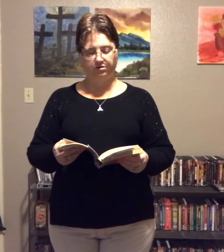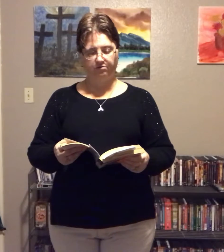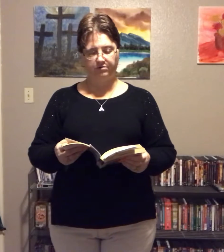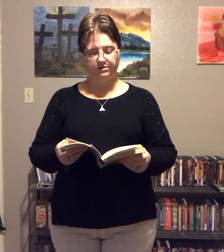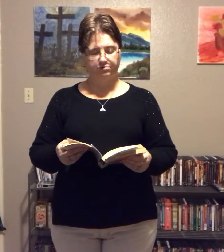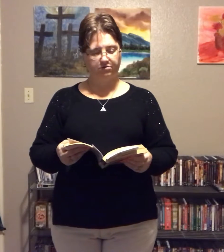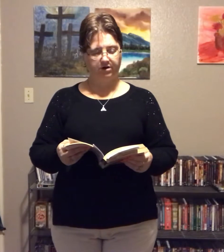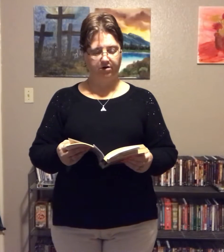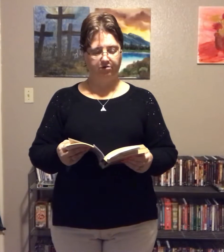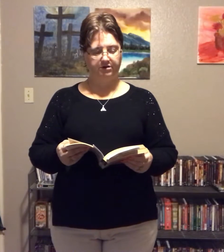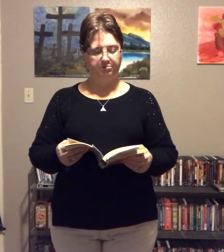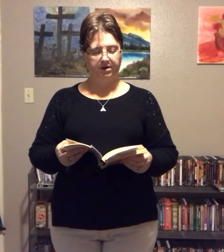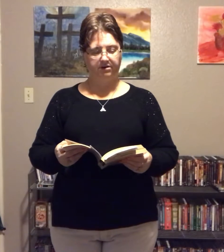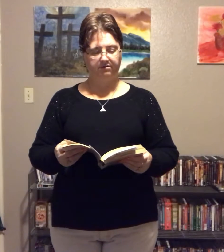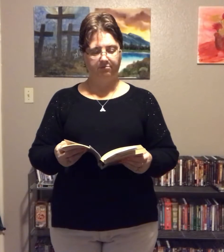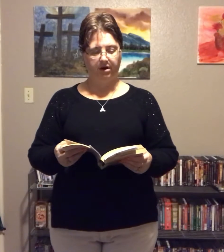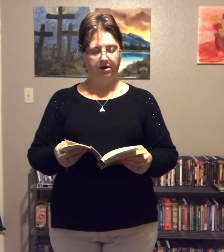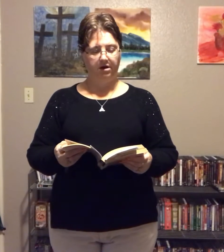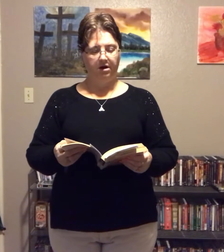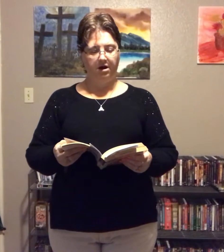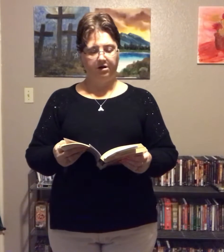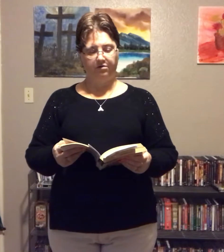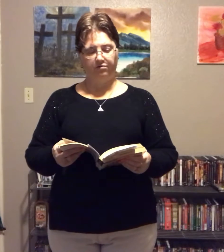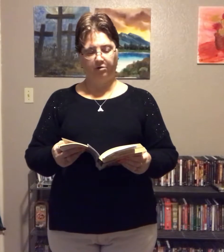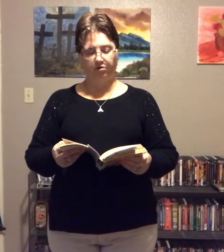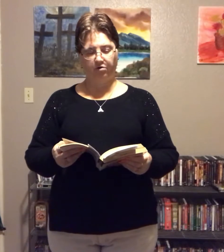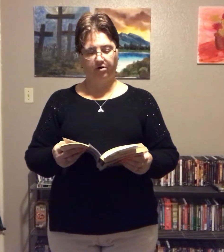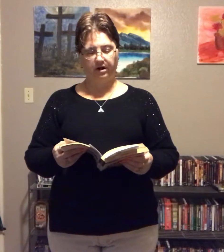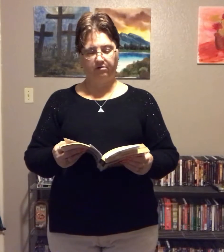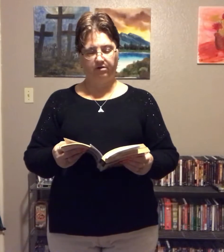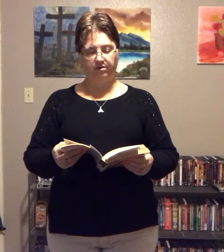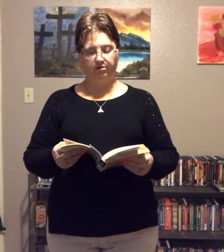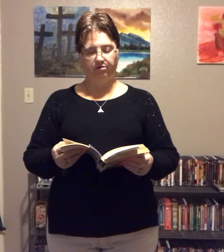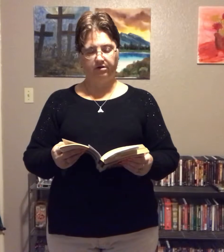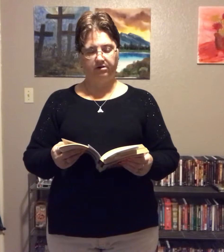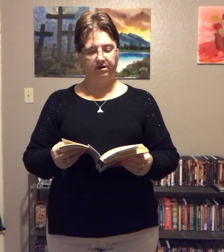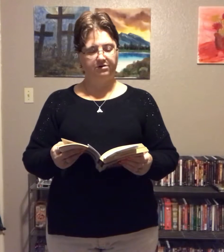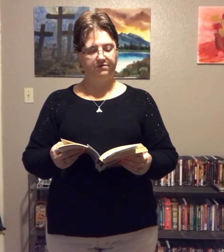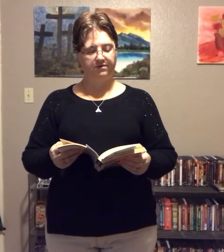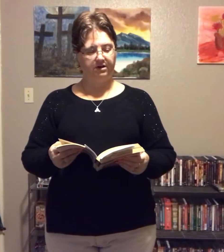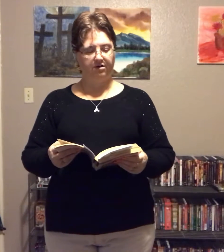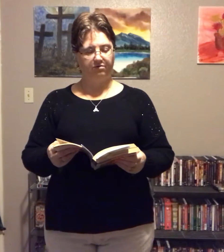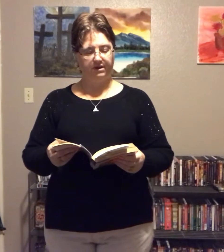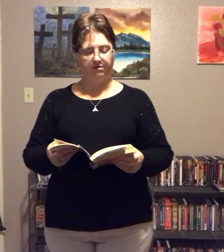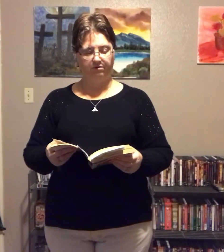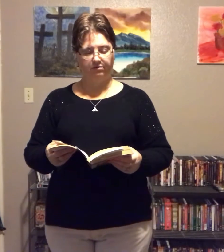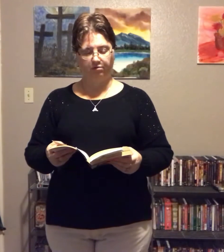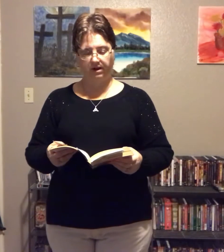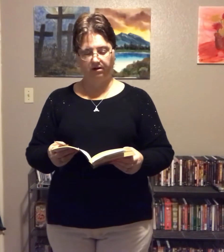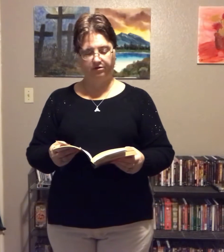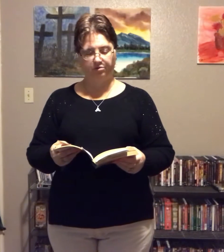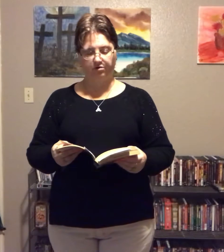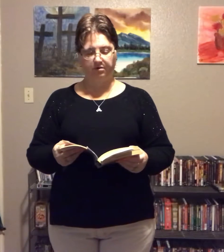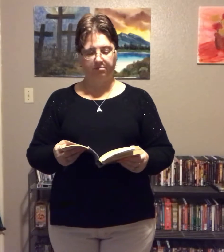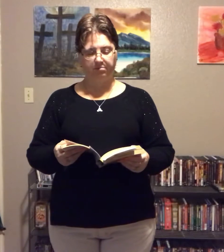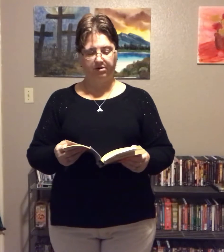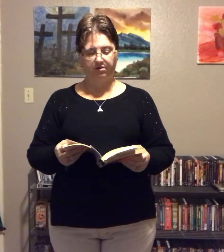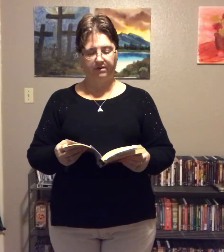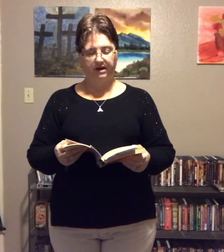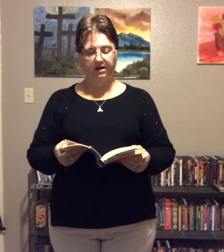of what was required or expected of me. I knew from our coordinator in the orientation video that it was a weight loss program, but beyond that,